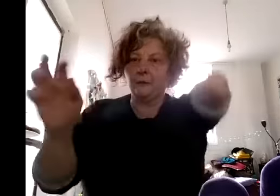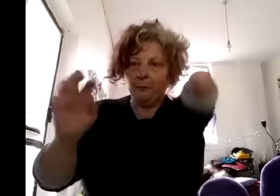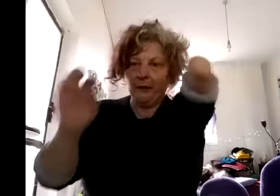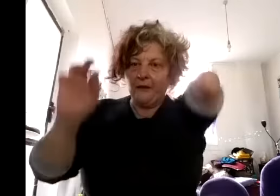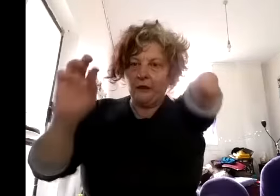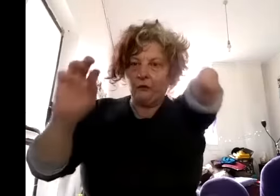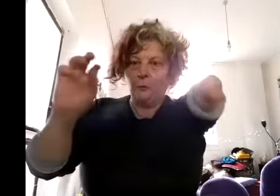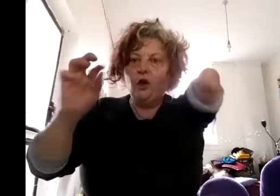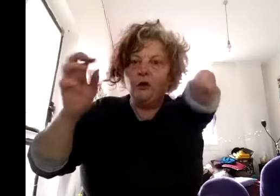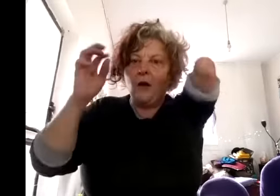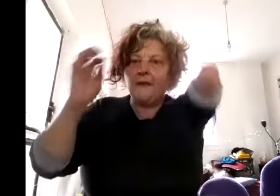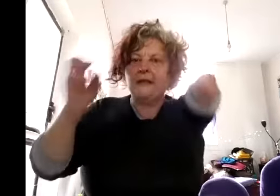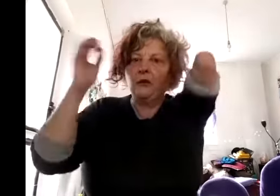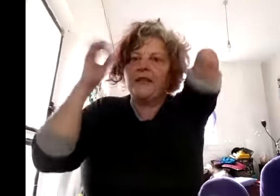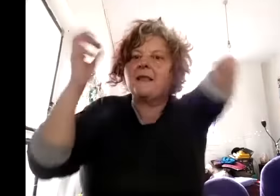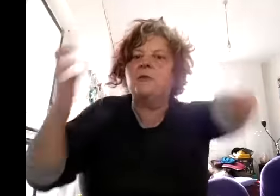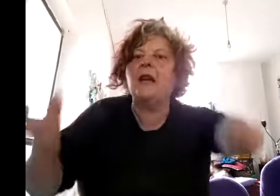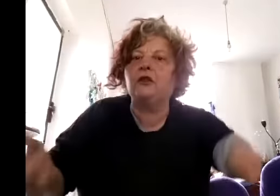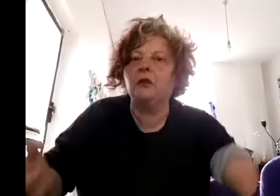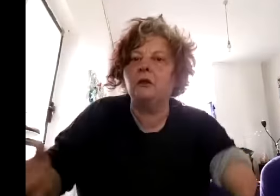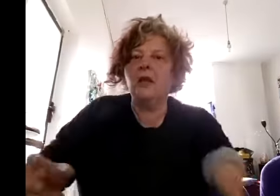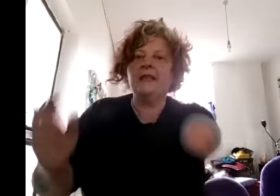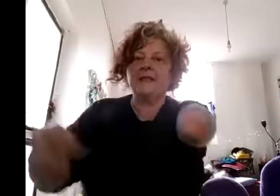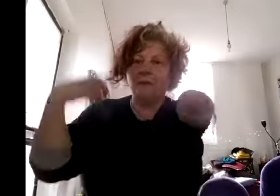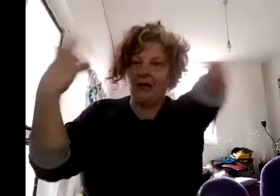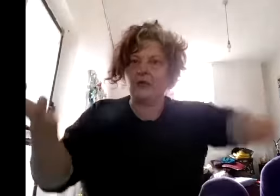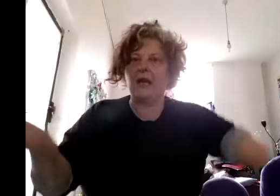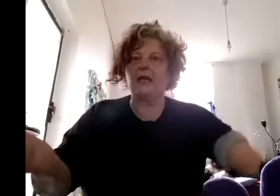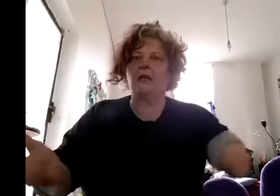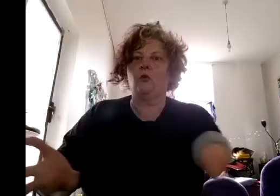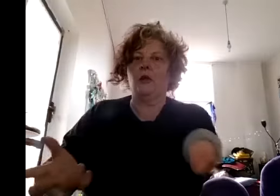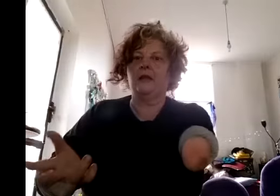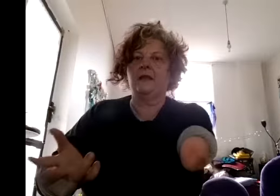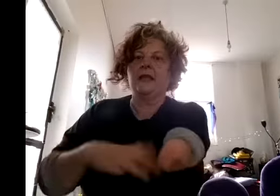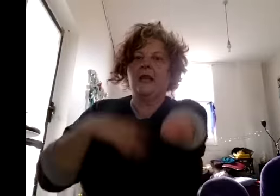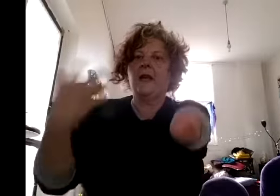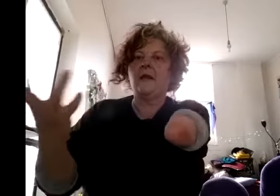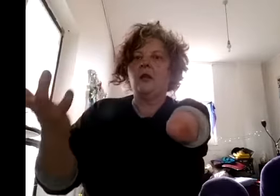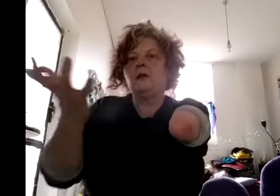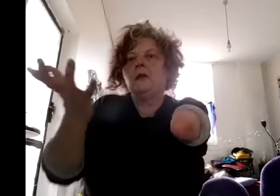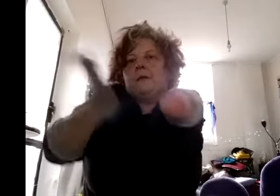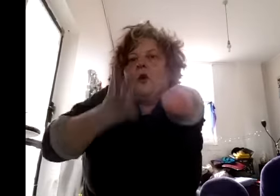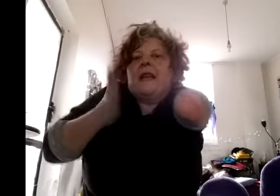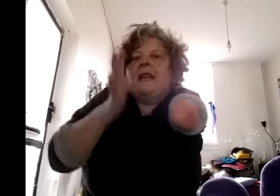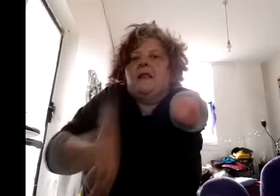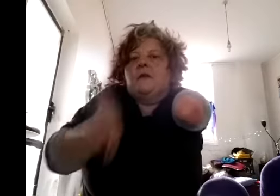few people in the group who i think whose aspiration is to educate the audience about if not their individual